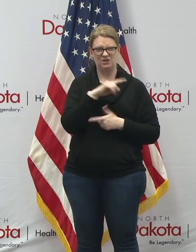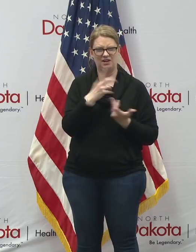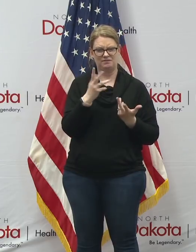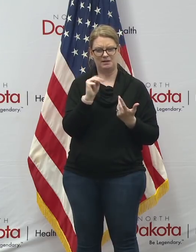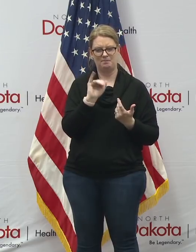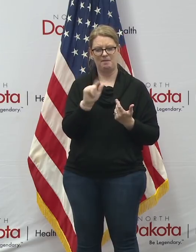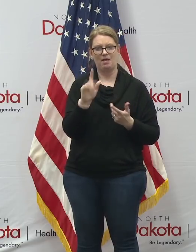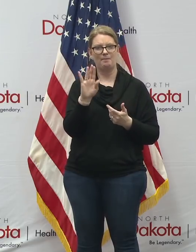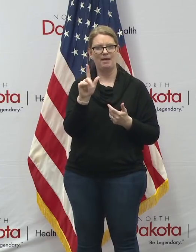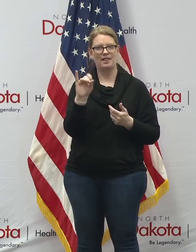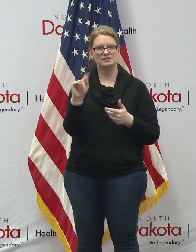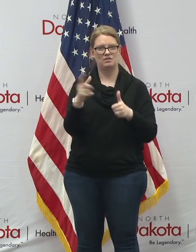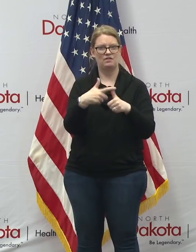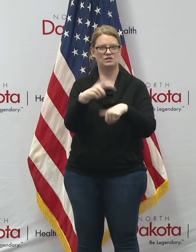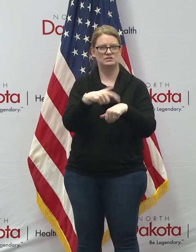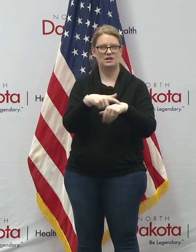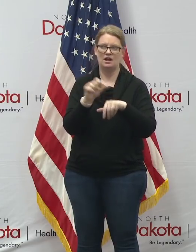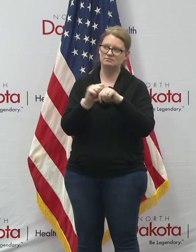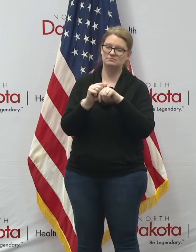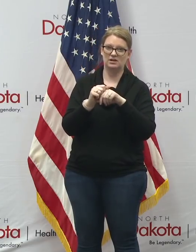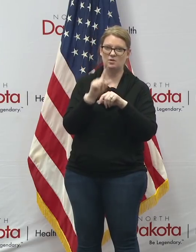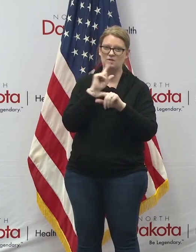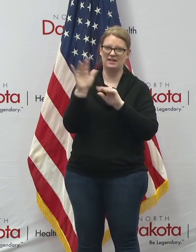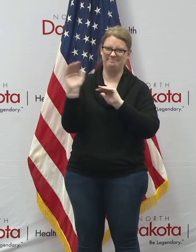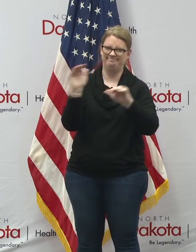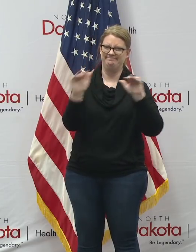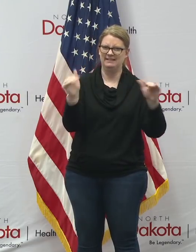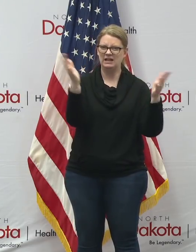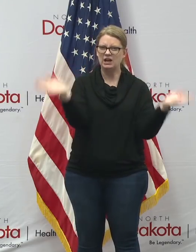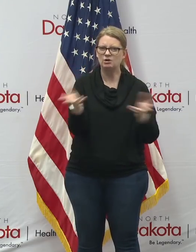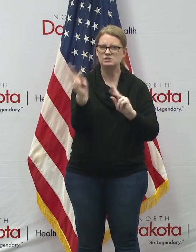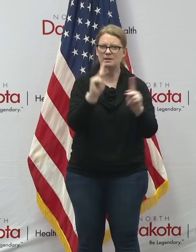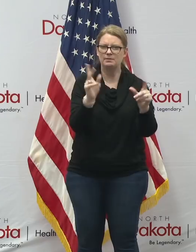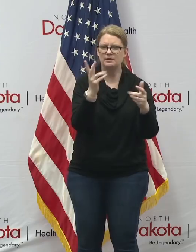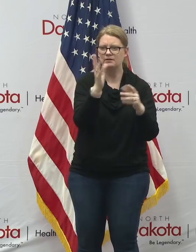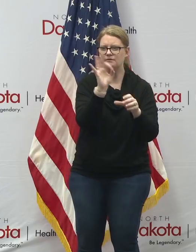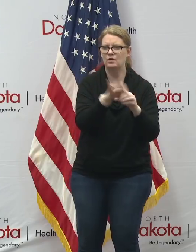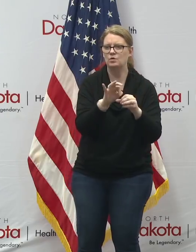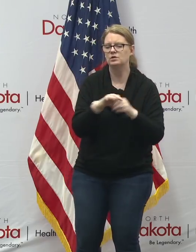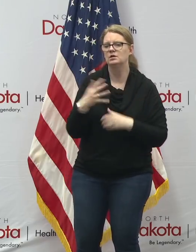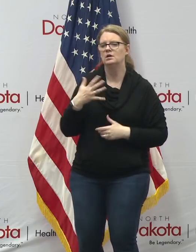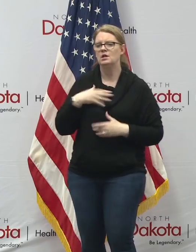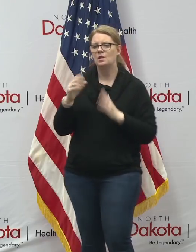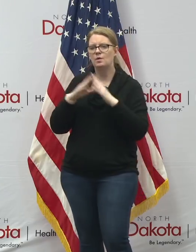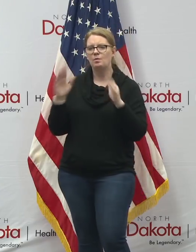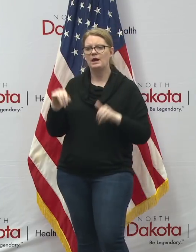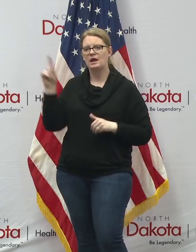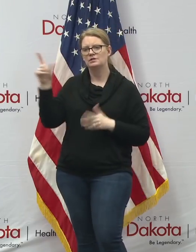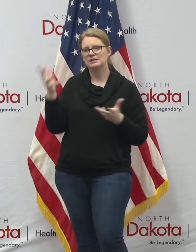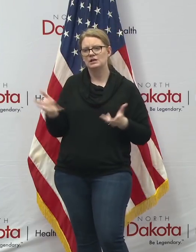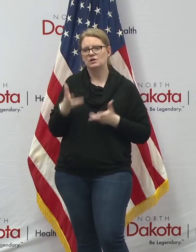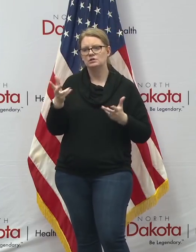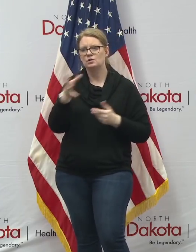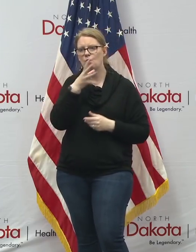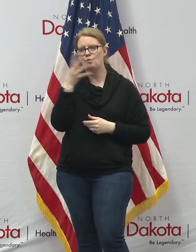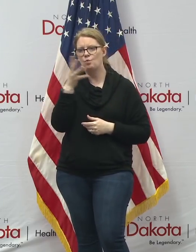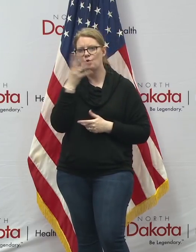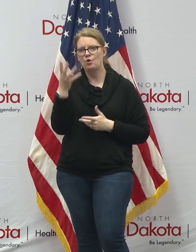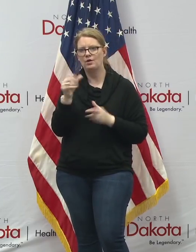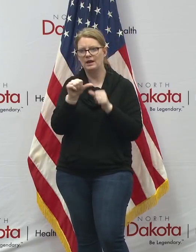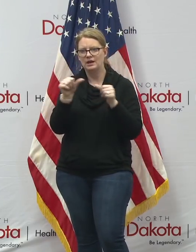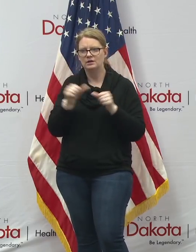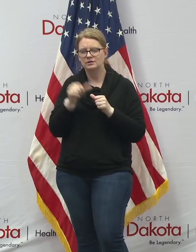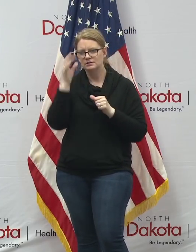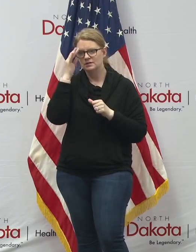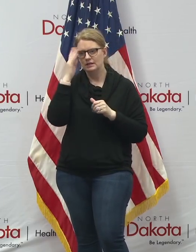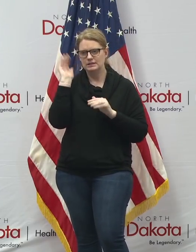incumbent on them to get the word out lane the white house has urged rural areas to listen to